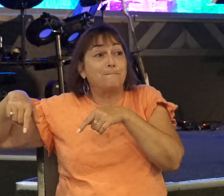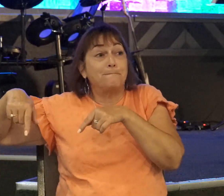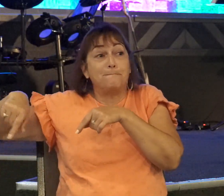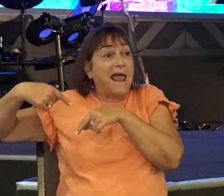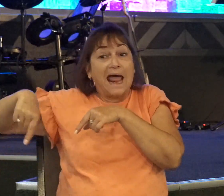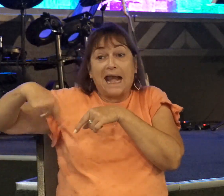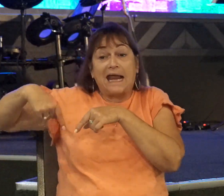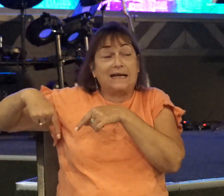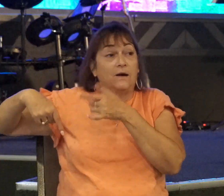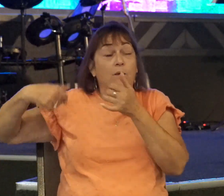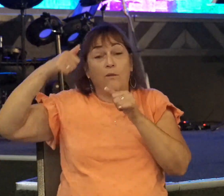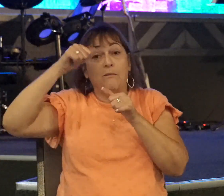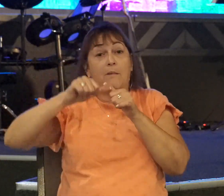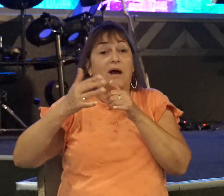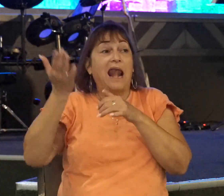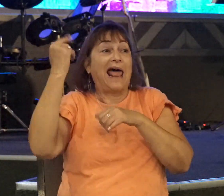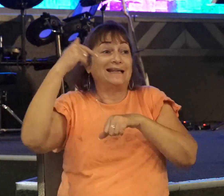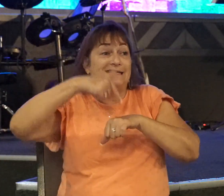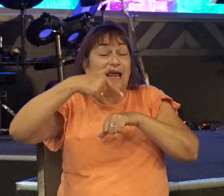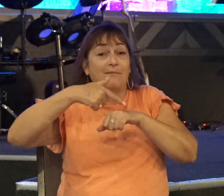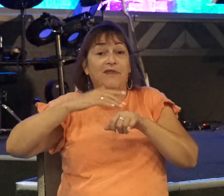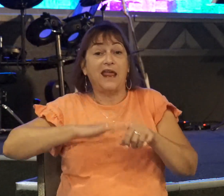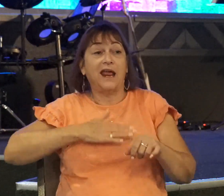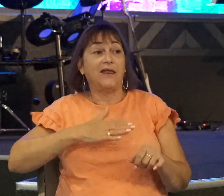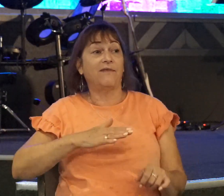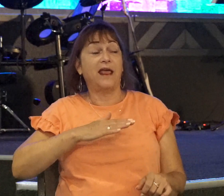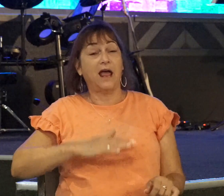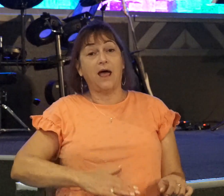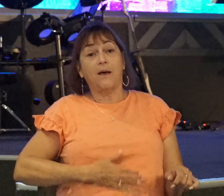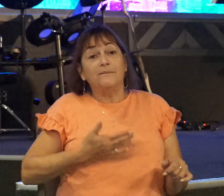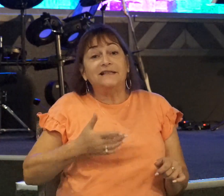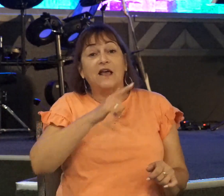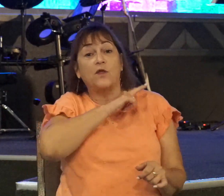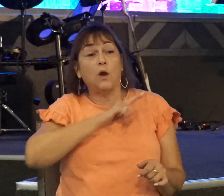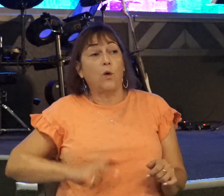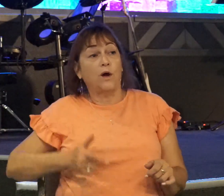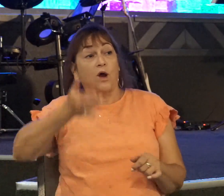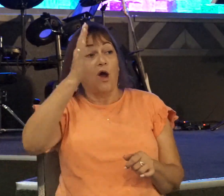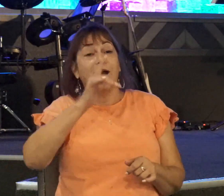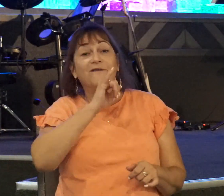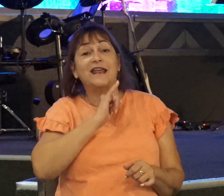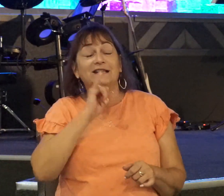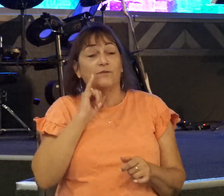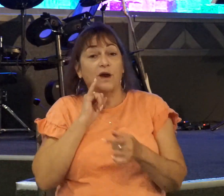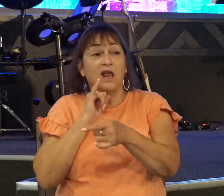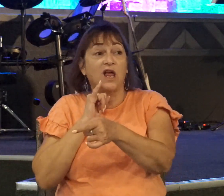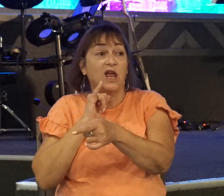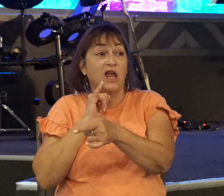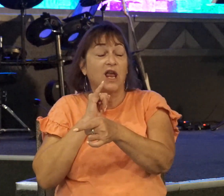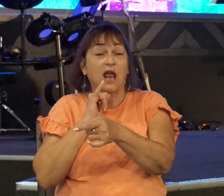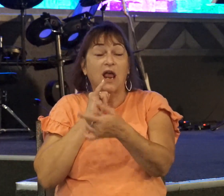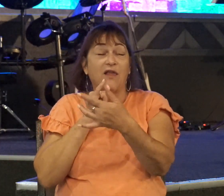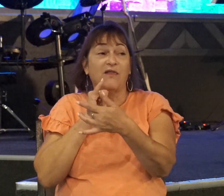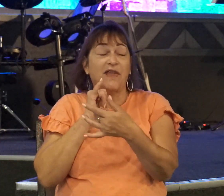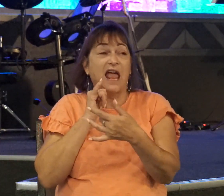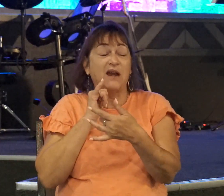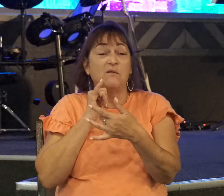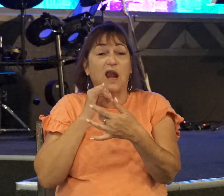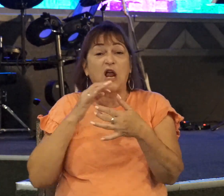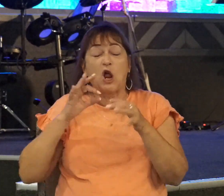happened last time they upset the Lord, the God of Israel? Okay? They were plagued with tumors. Right? You